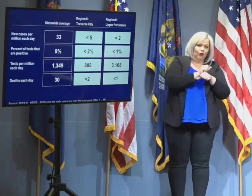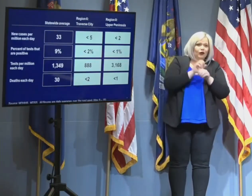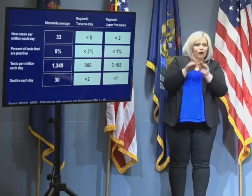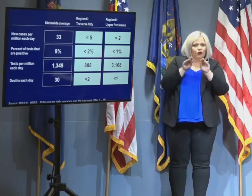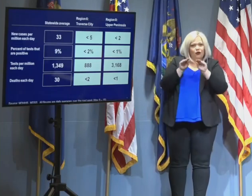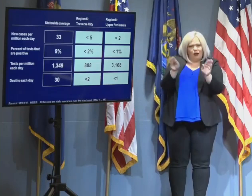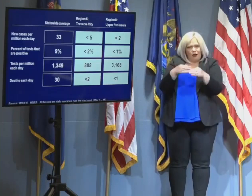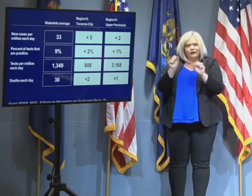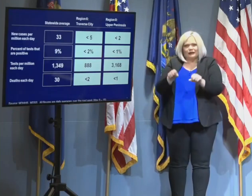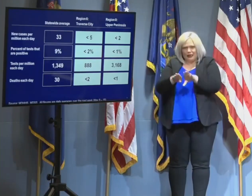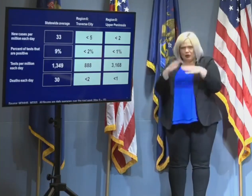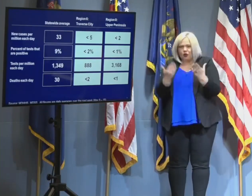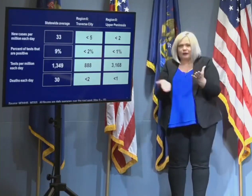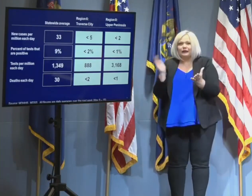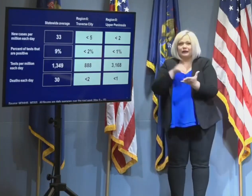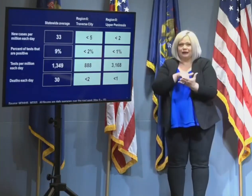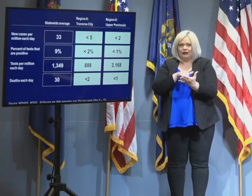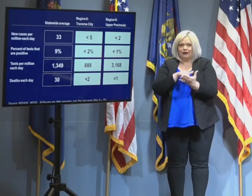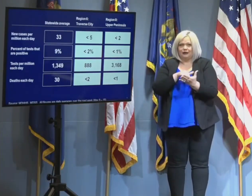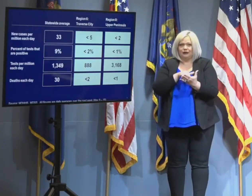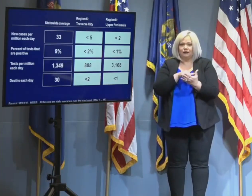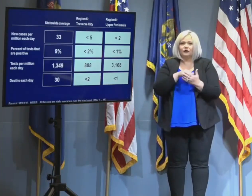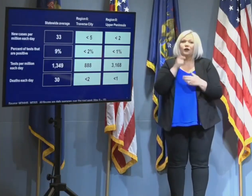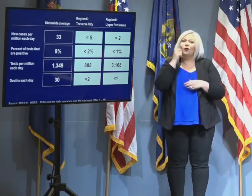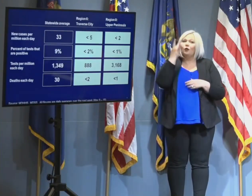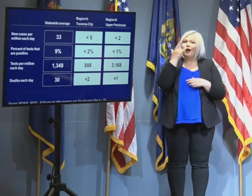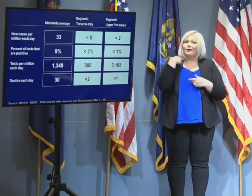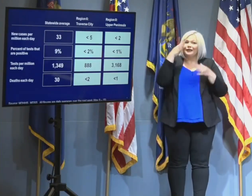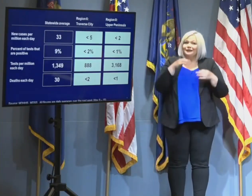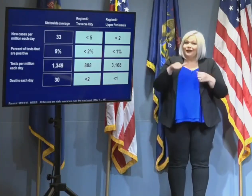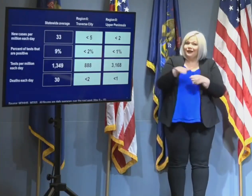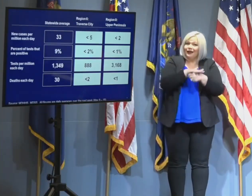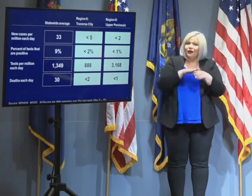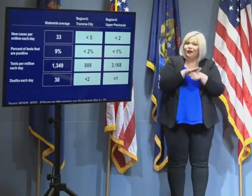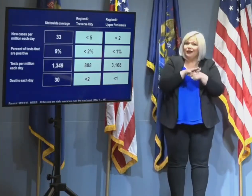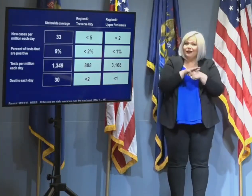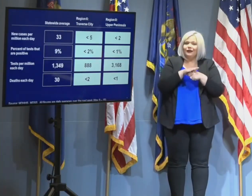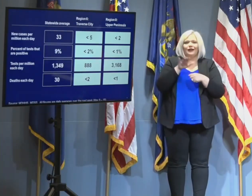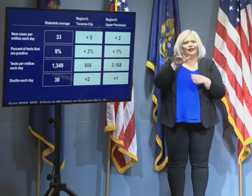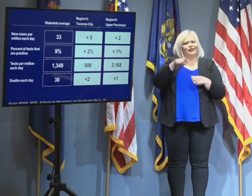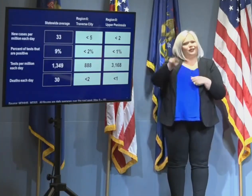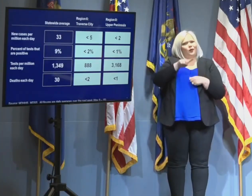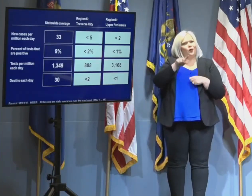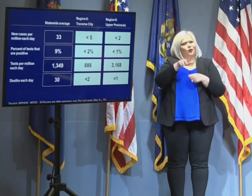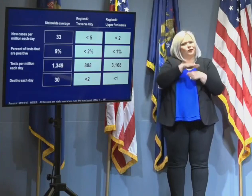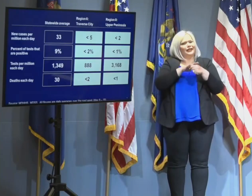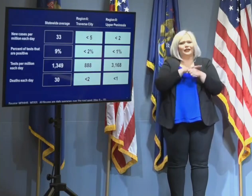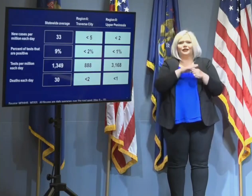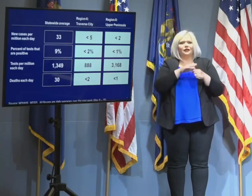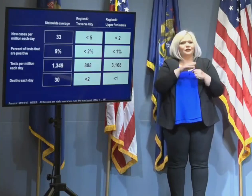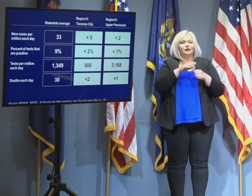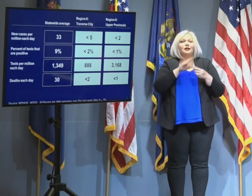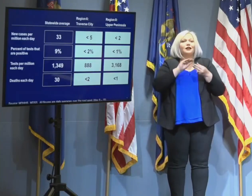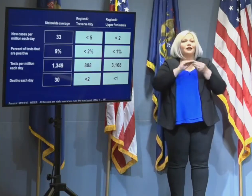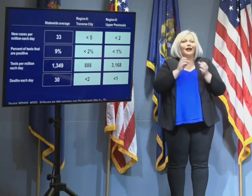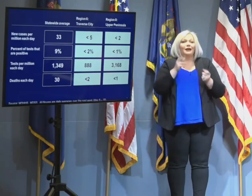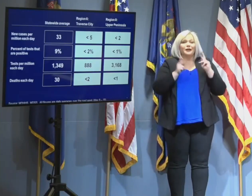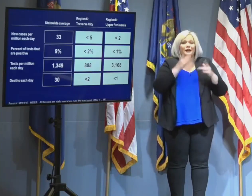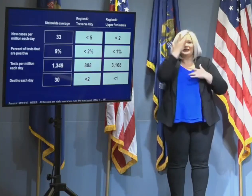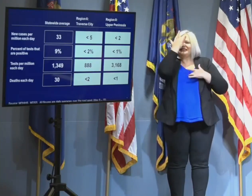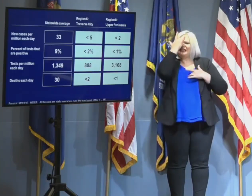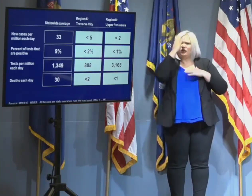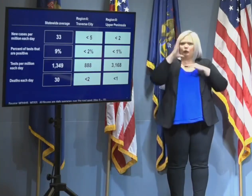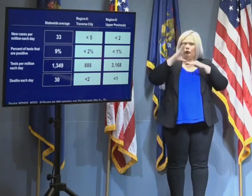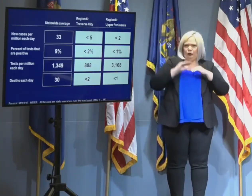terms of COVID-19 health indicators. They show the lowest cases per capita by a wide margin. They have